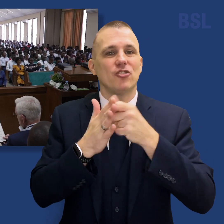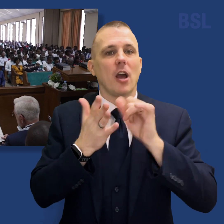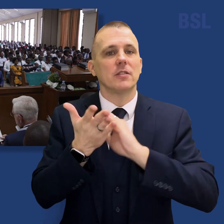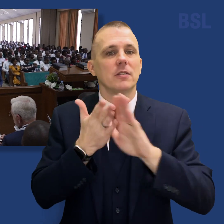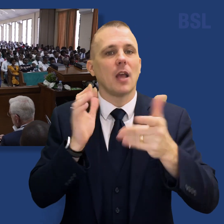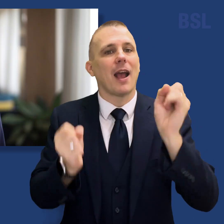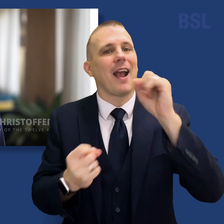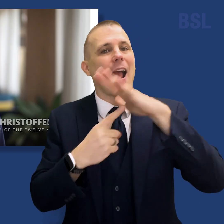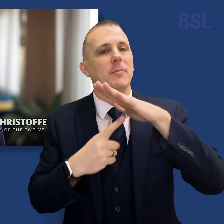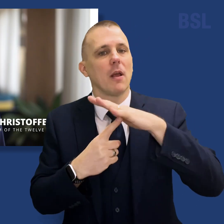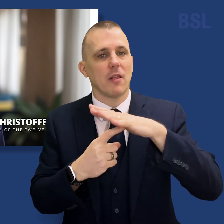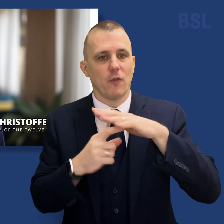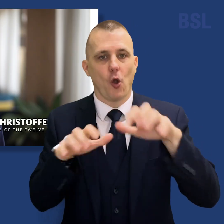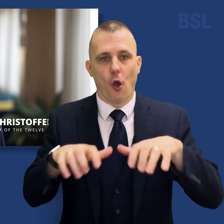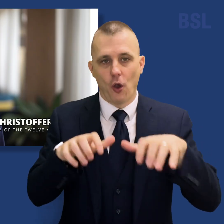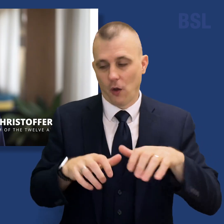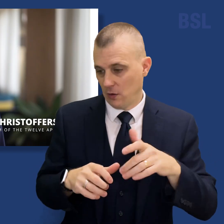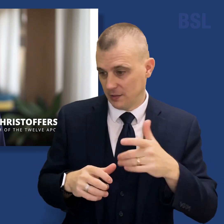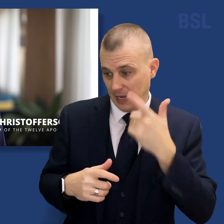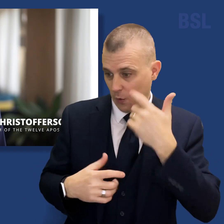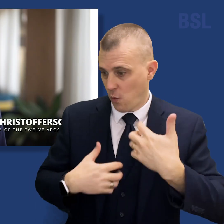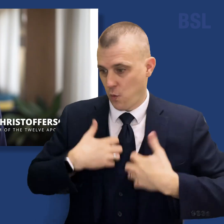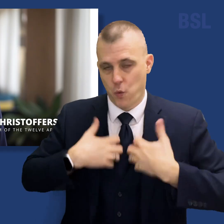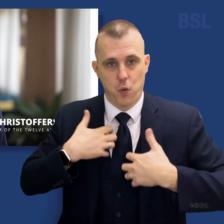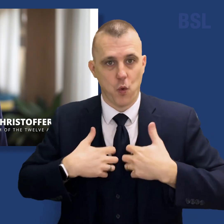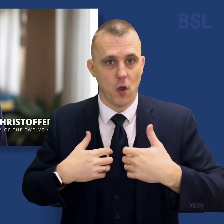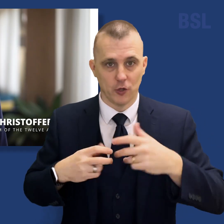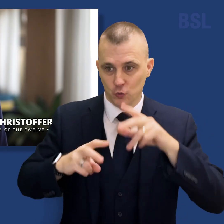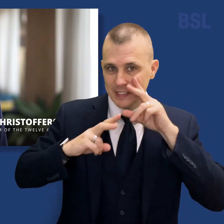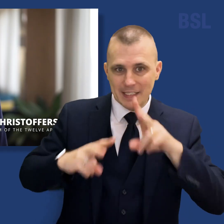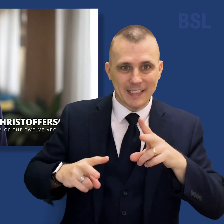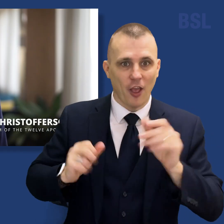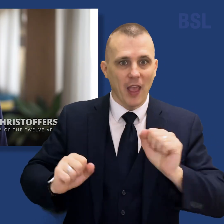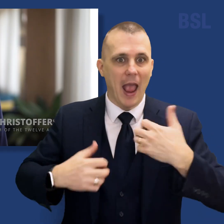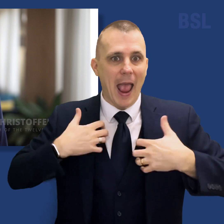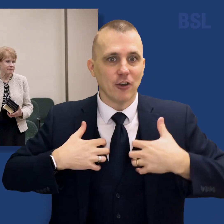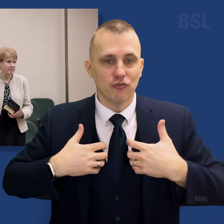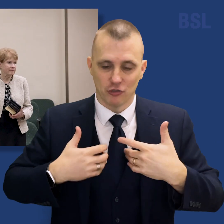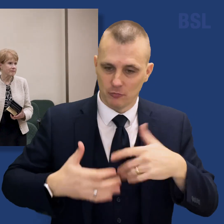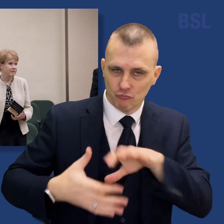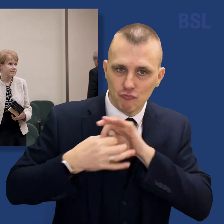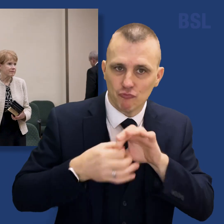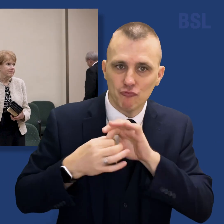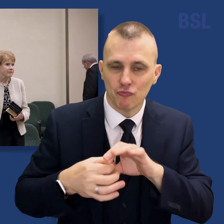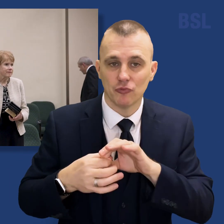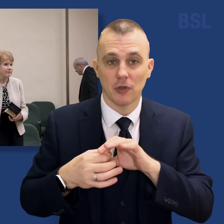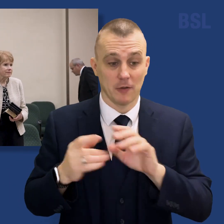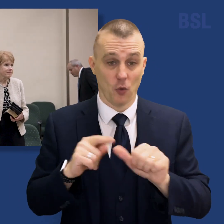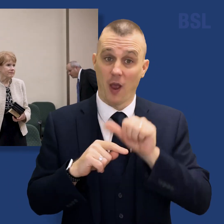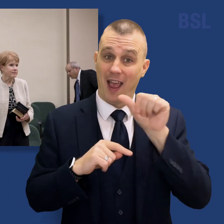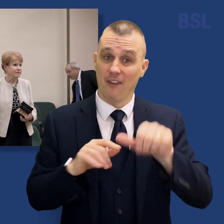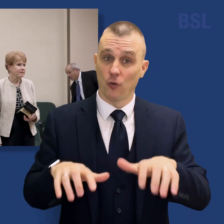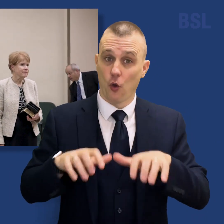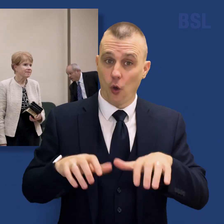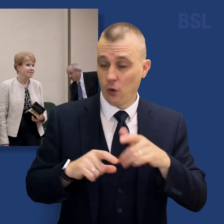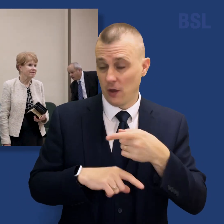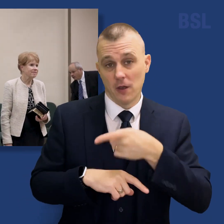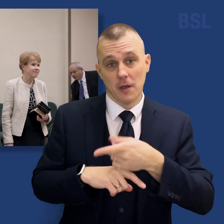describe it. So exciting just to see them and to feel the energy that they bring. Following Kinshasa, Elder